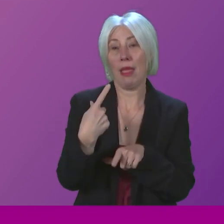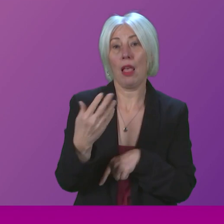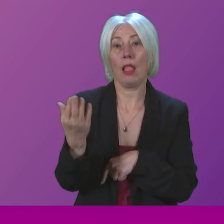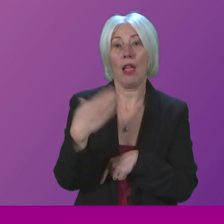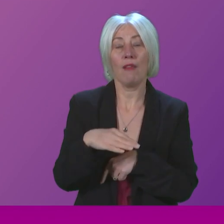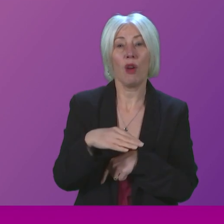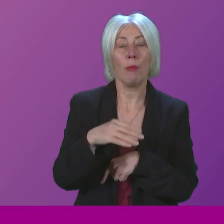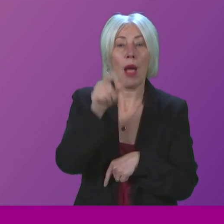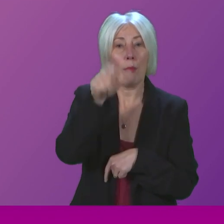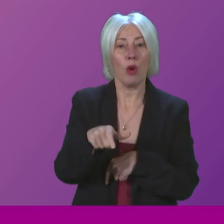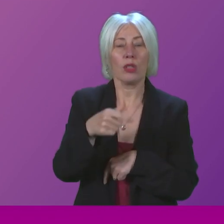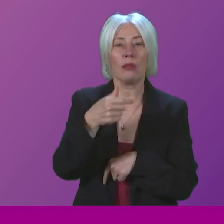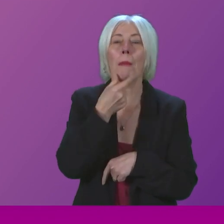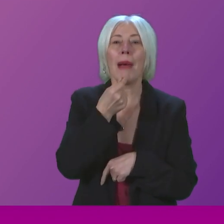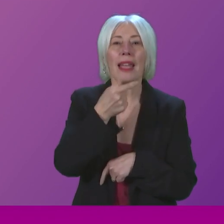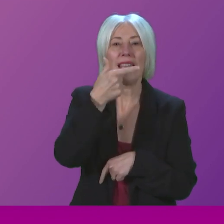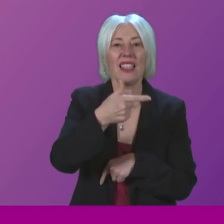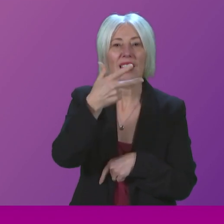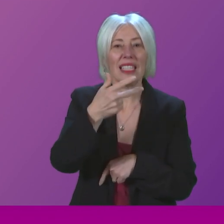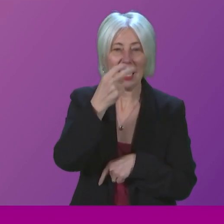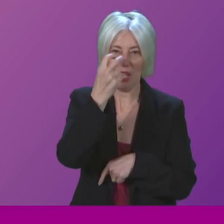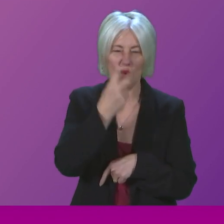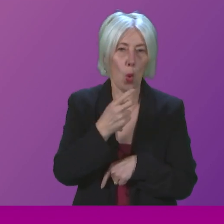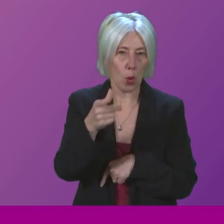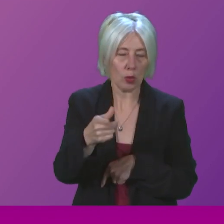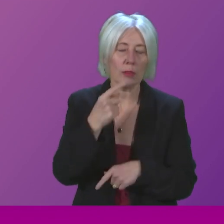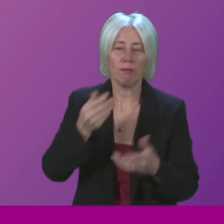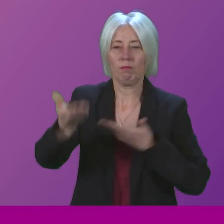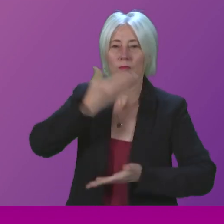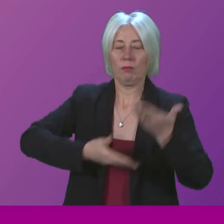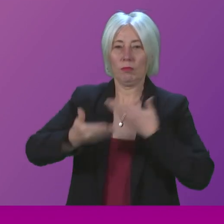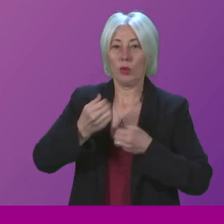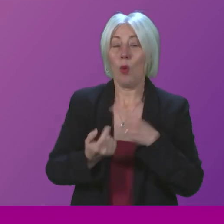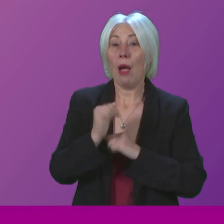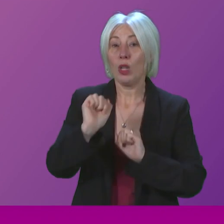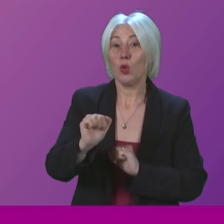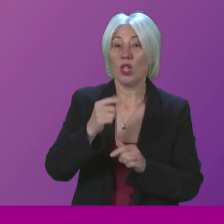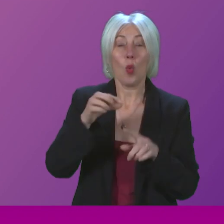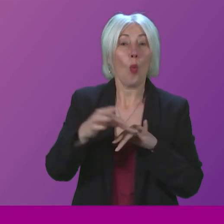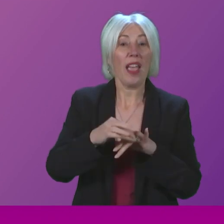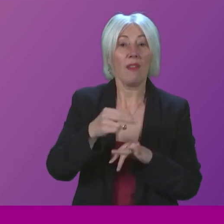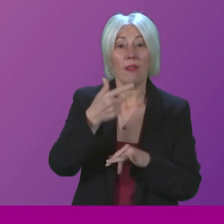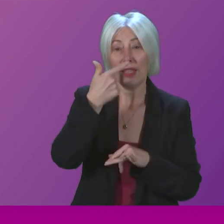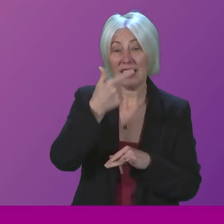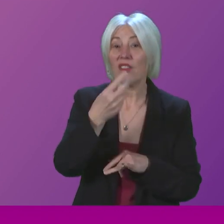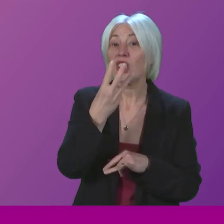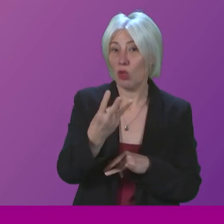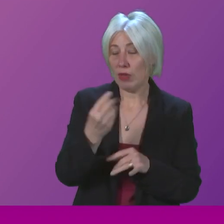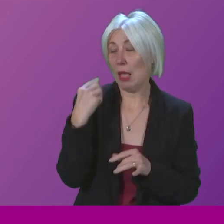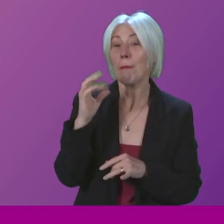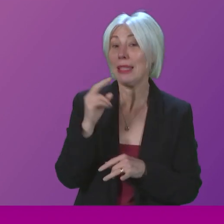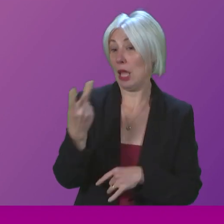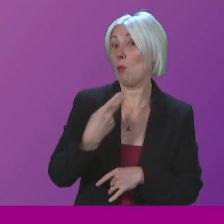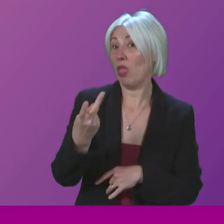a 78-year-old man explaining what recently happened to his 73-year-old wife. This was on Monday and we both got this email.